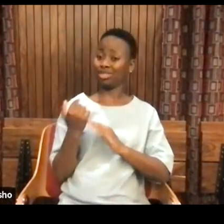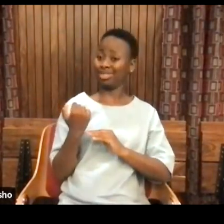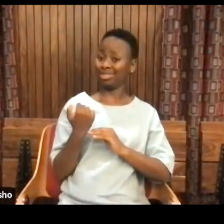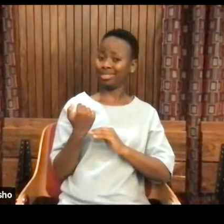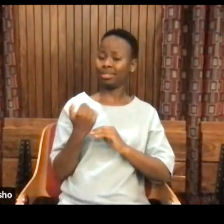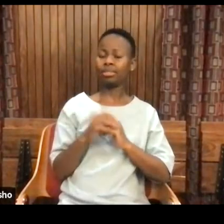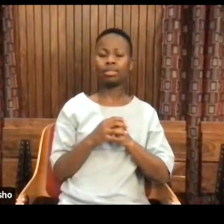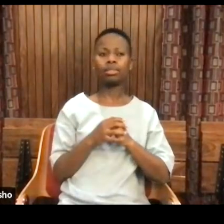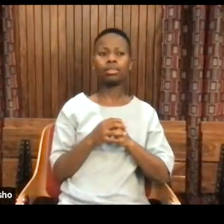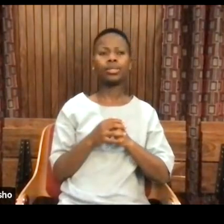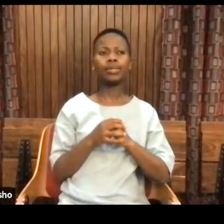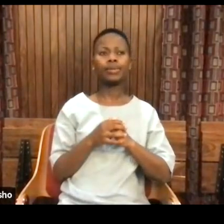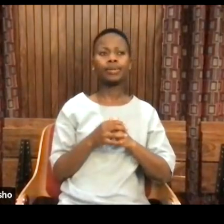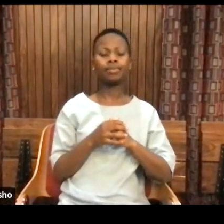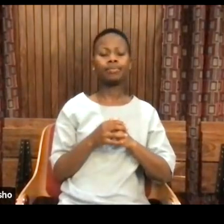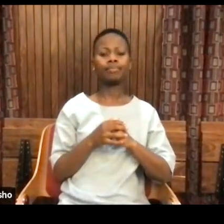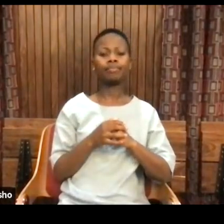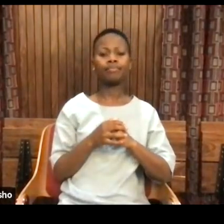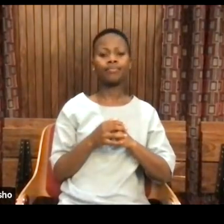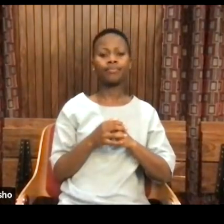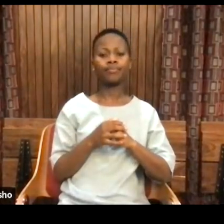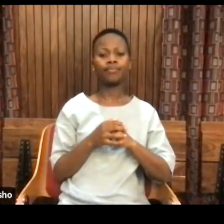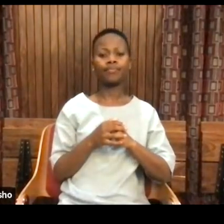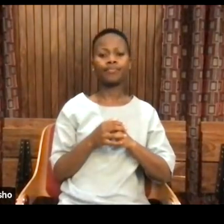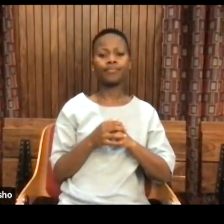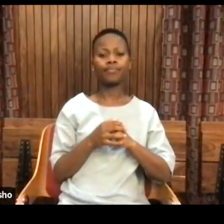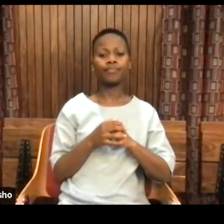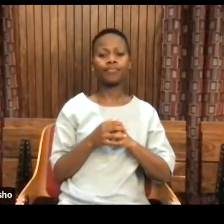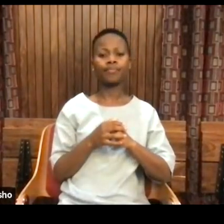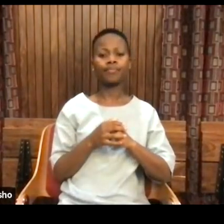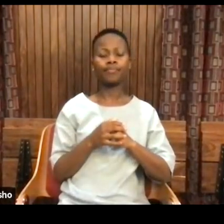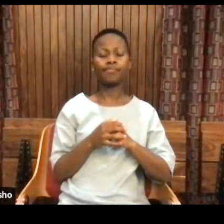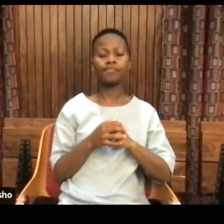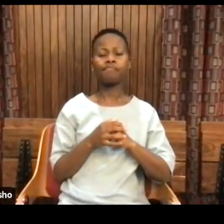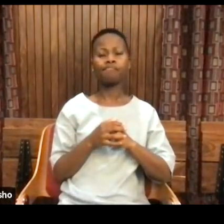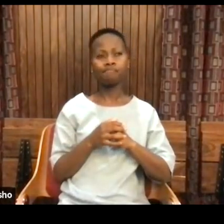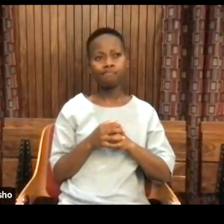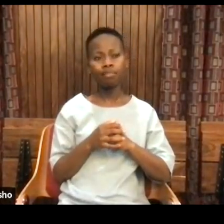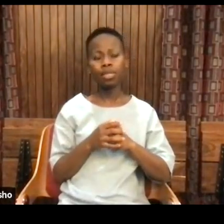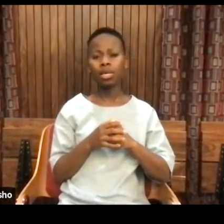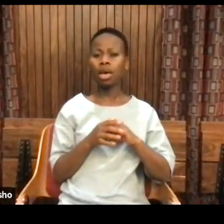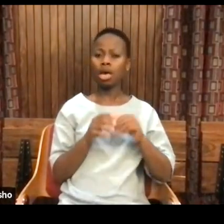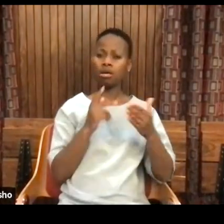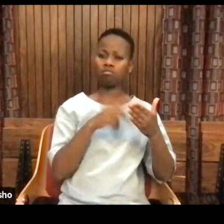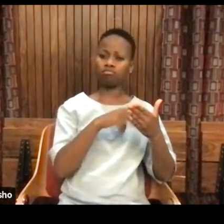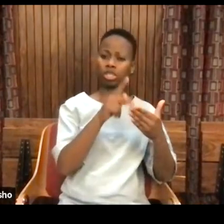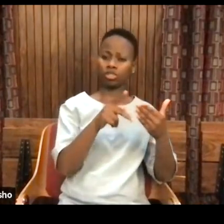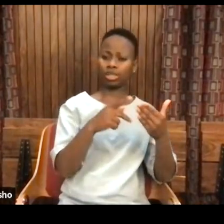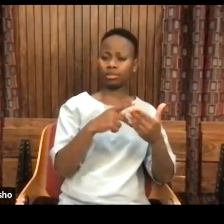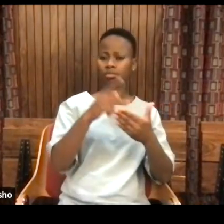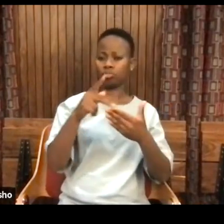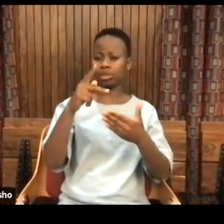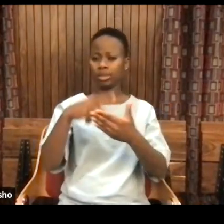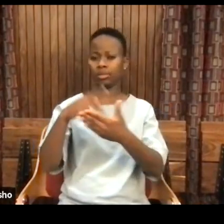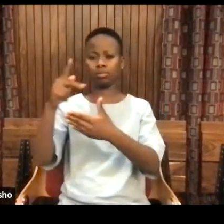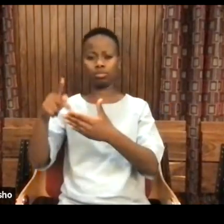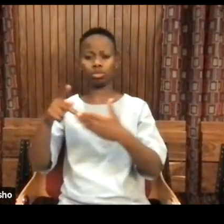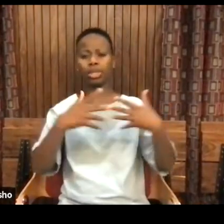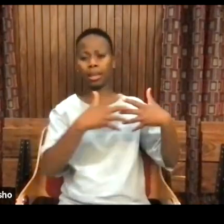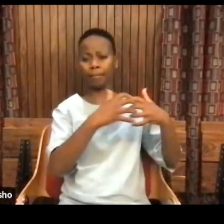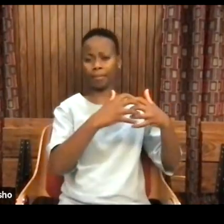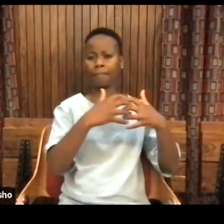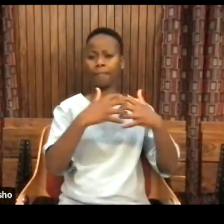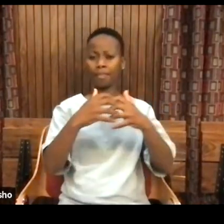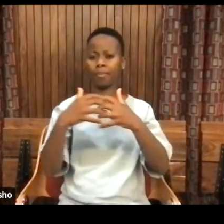there have been many projects of building those houses. But the people who have defined themselves as